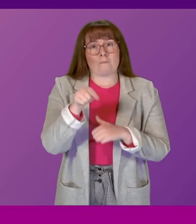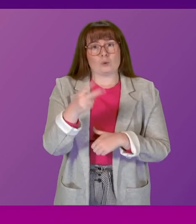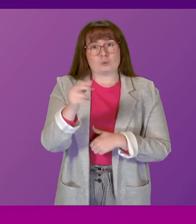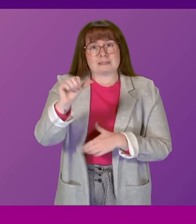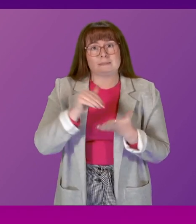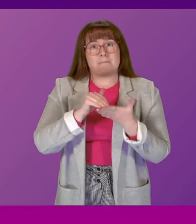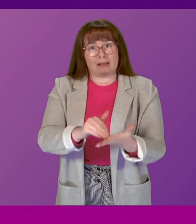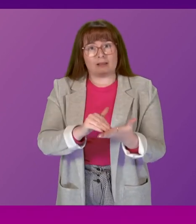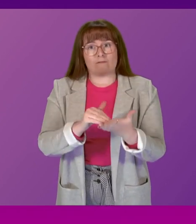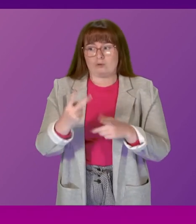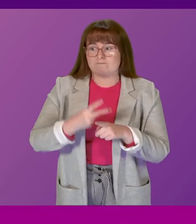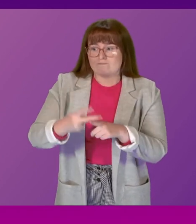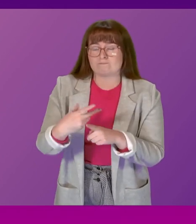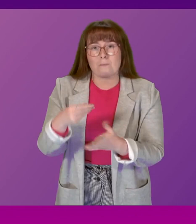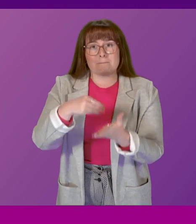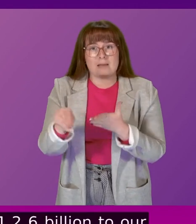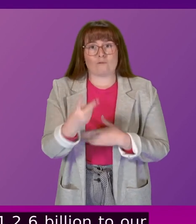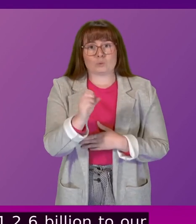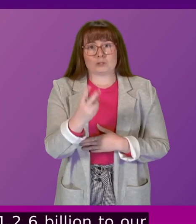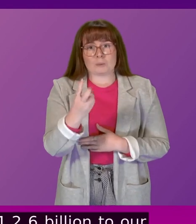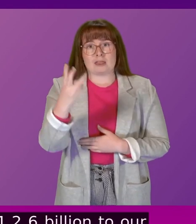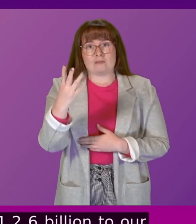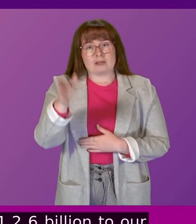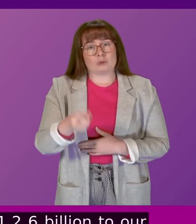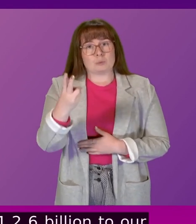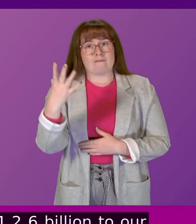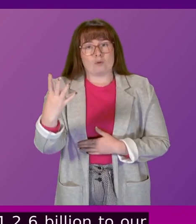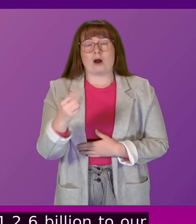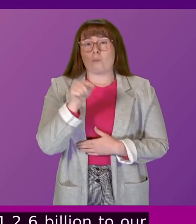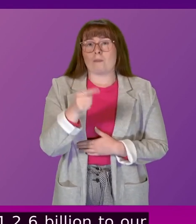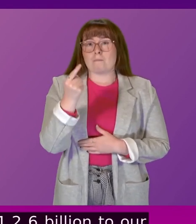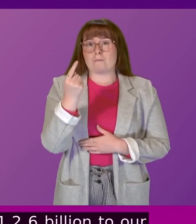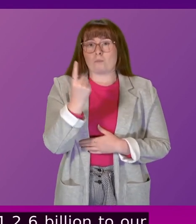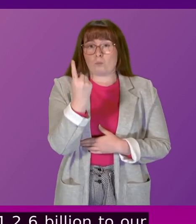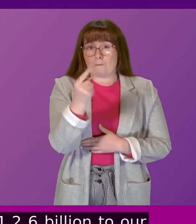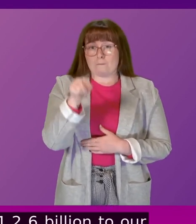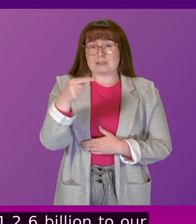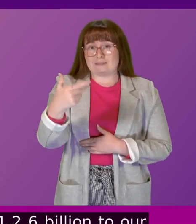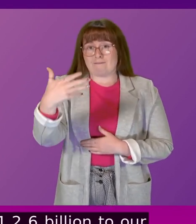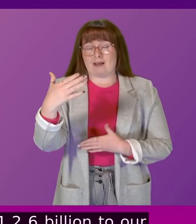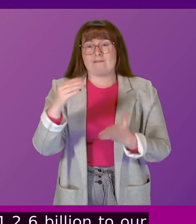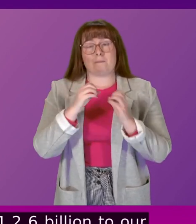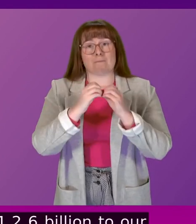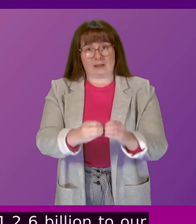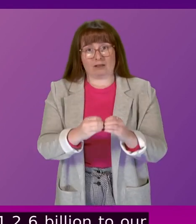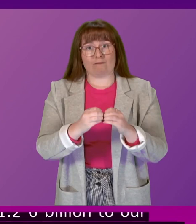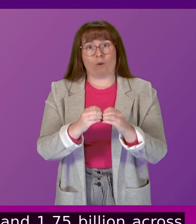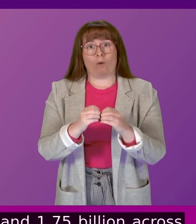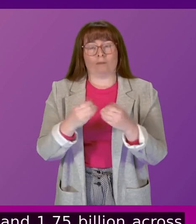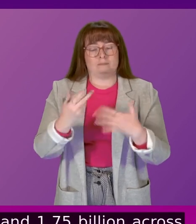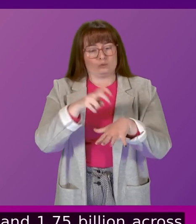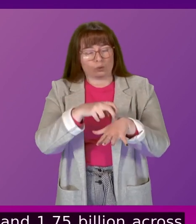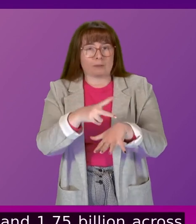recurring pay costs in 2023-24, and £1.75 billion across the public sector. This was around